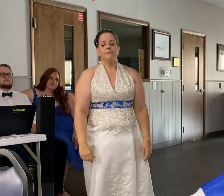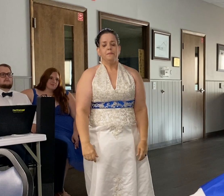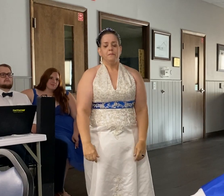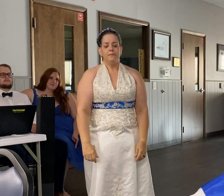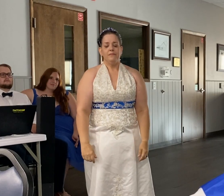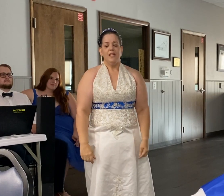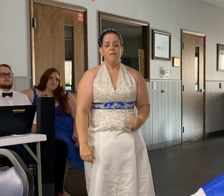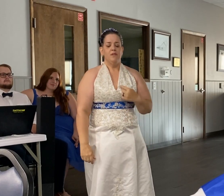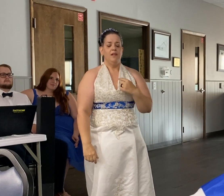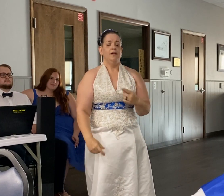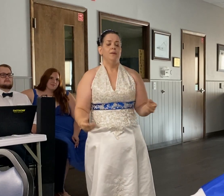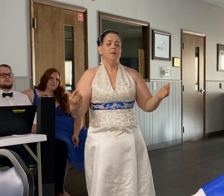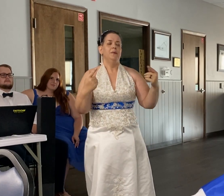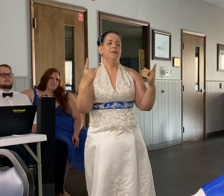Hallelujah Hallelujah